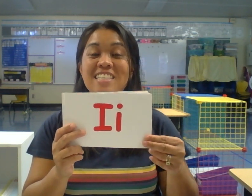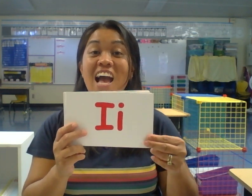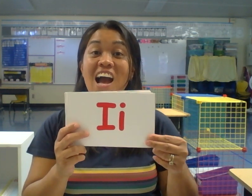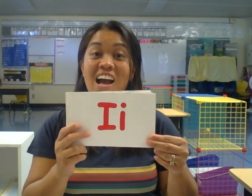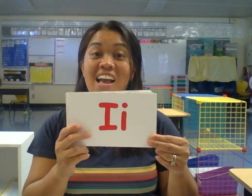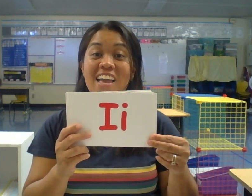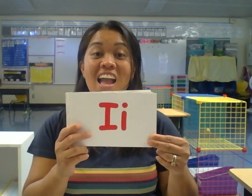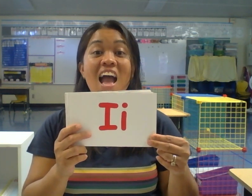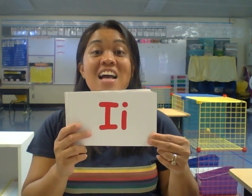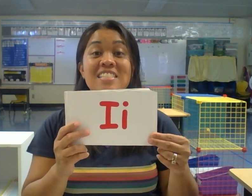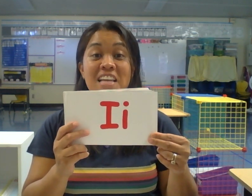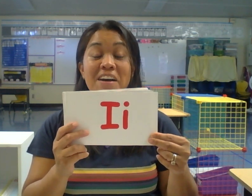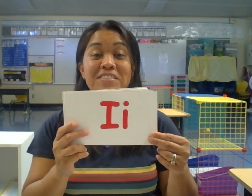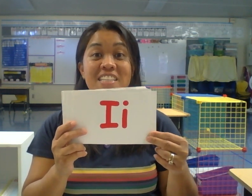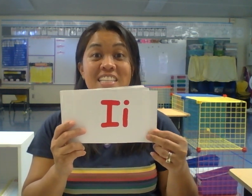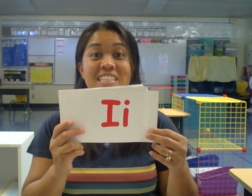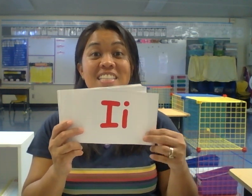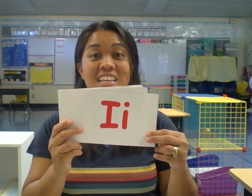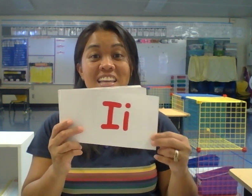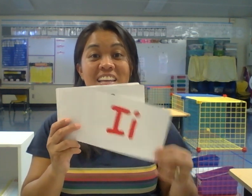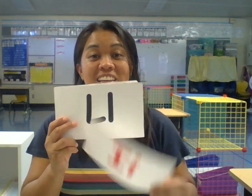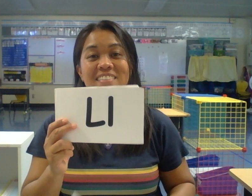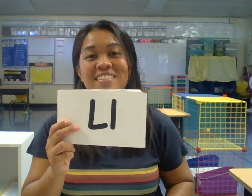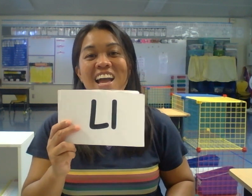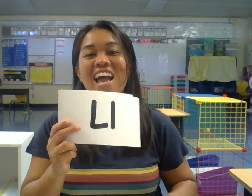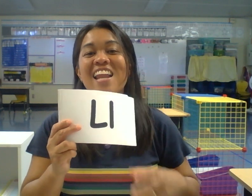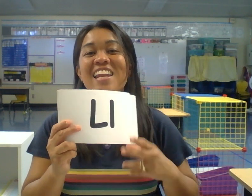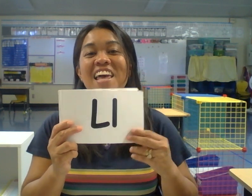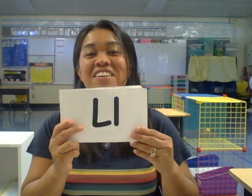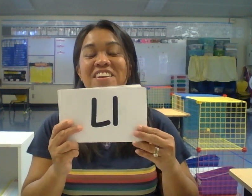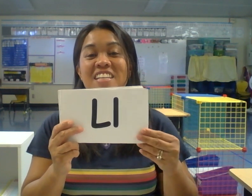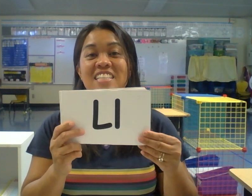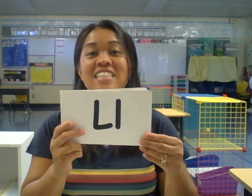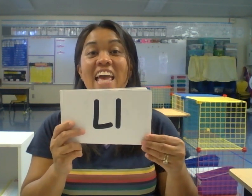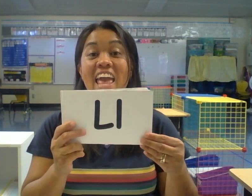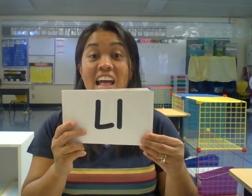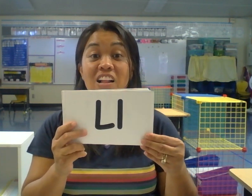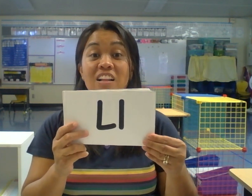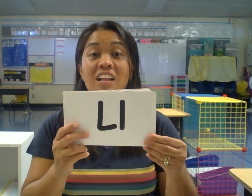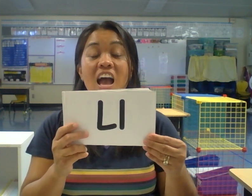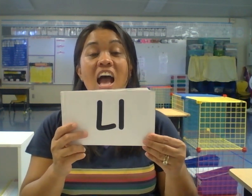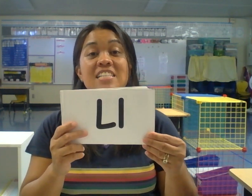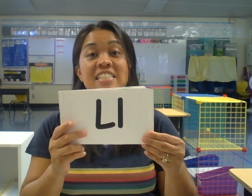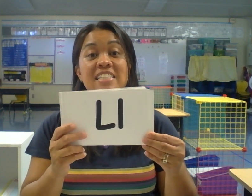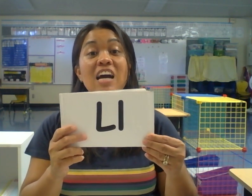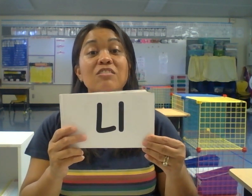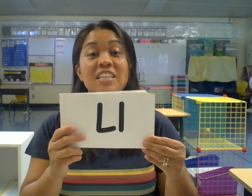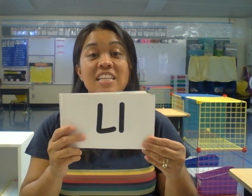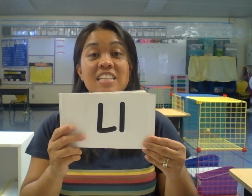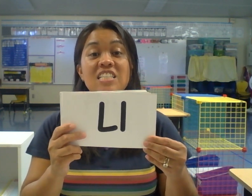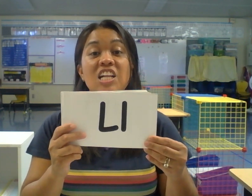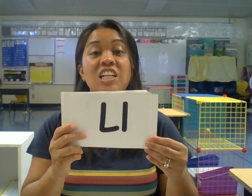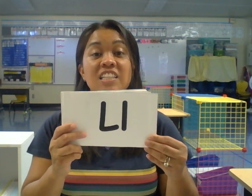I. Sound is I. Letter is L. Sound is O.